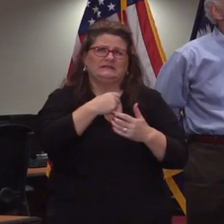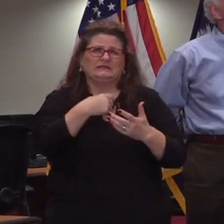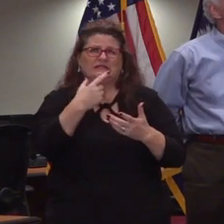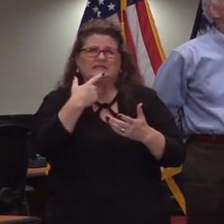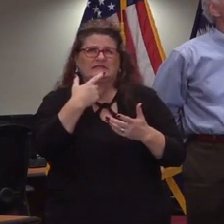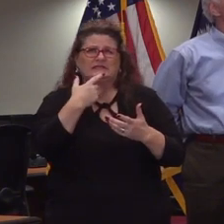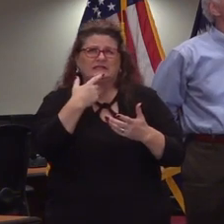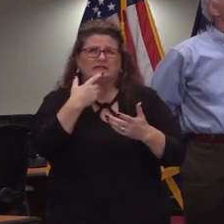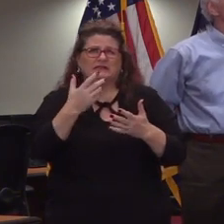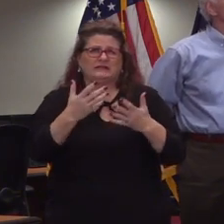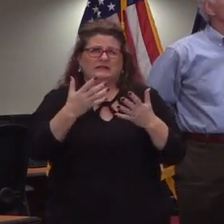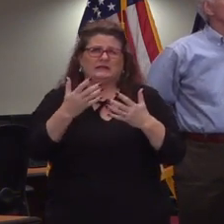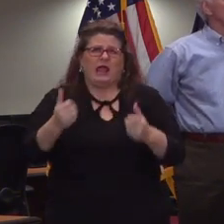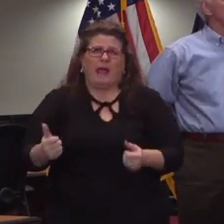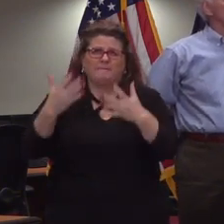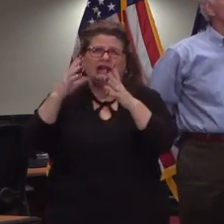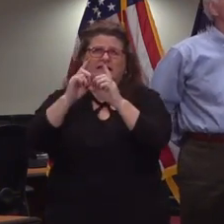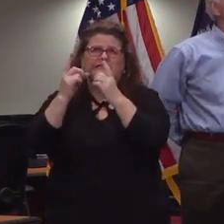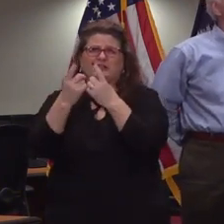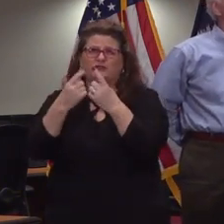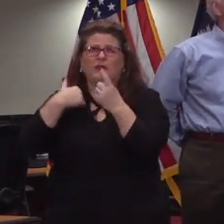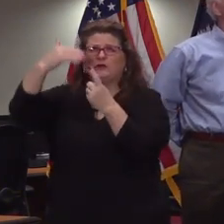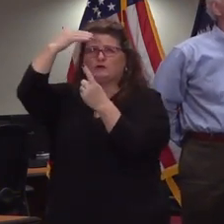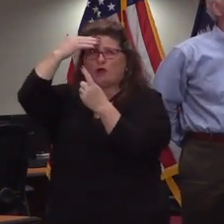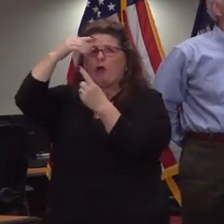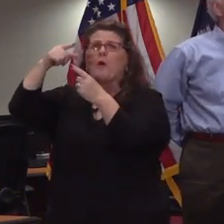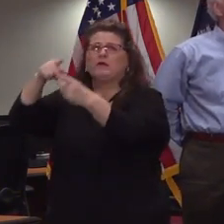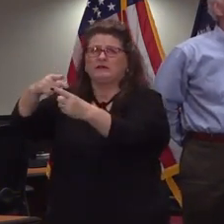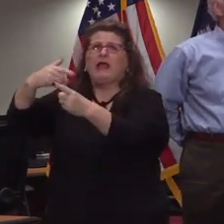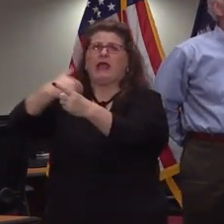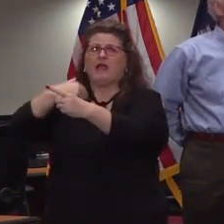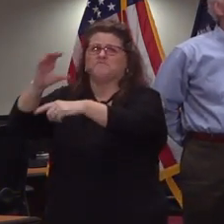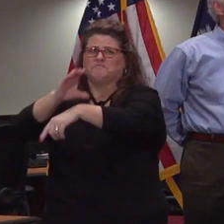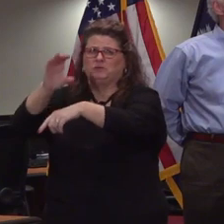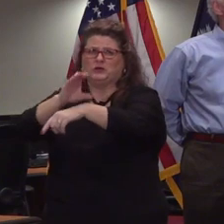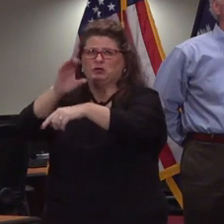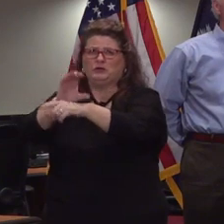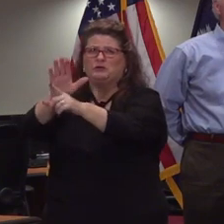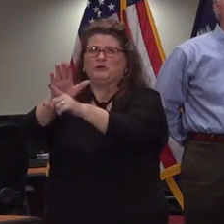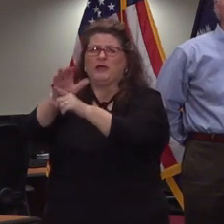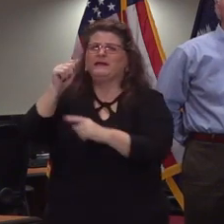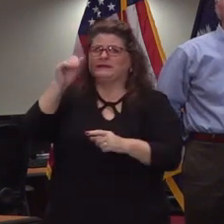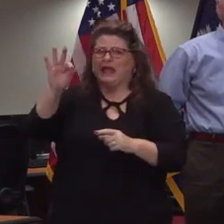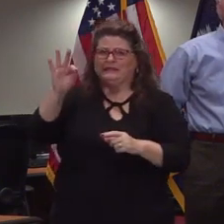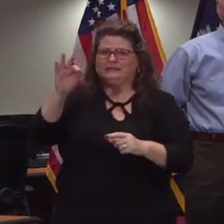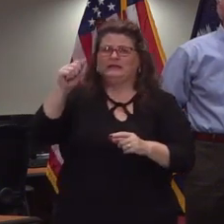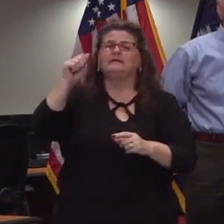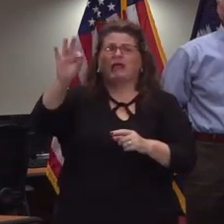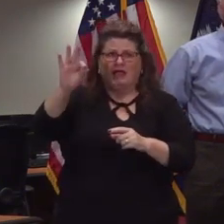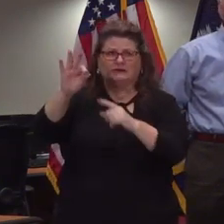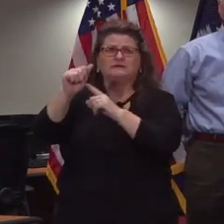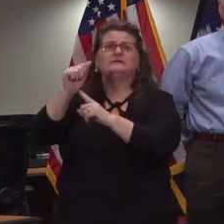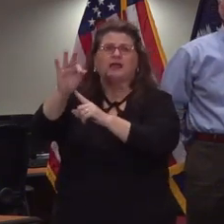knowing from our how many districts were able to implement a full technology plan we had 19 of those that they went straight